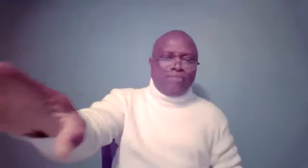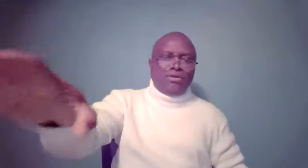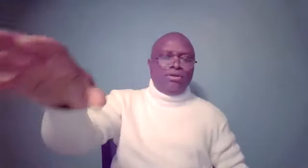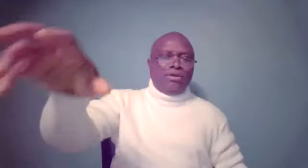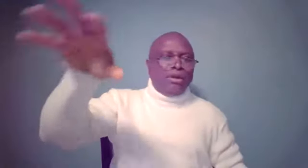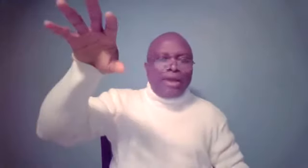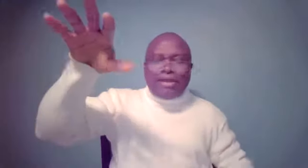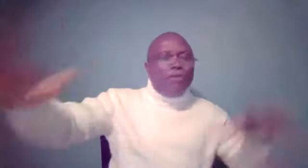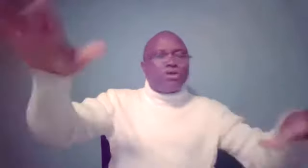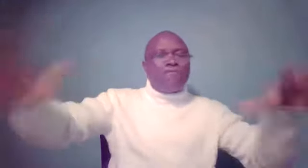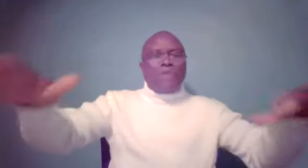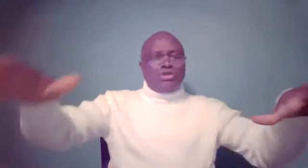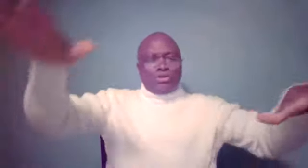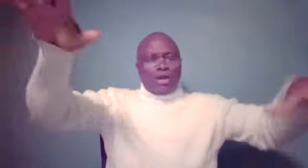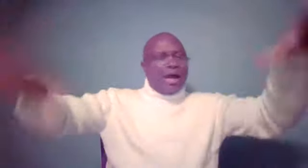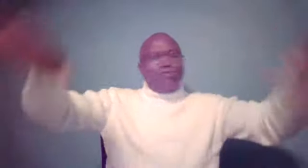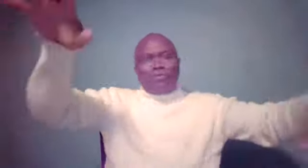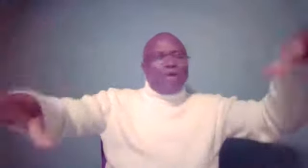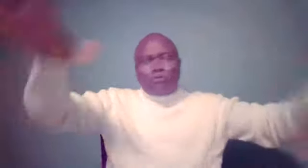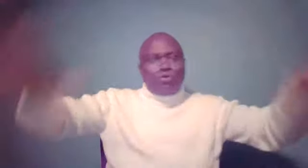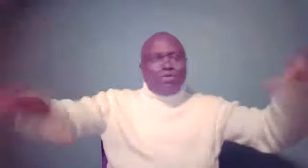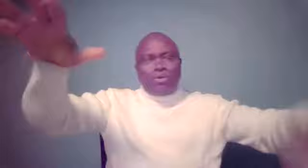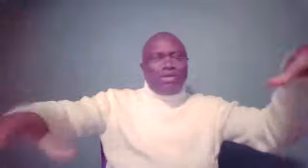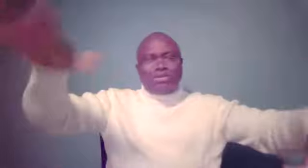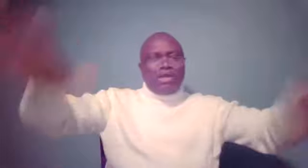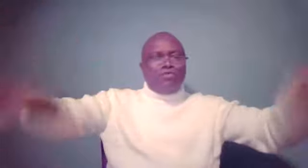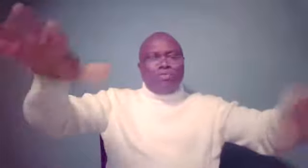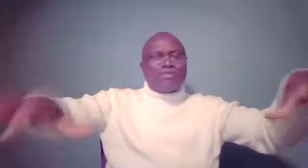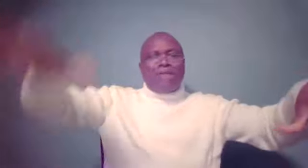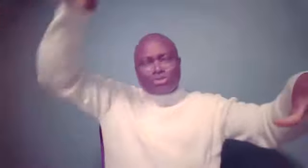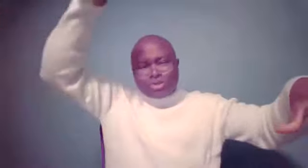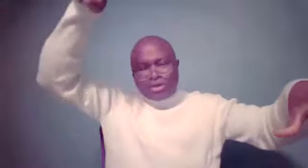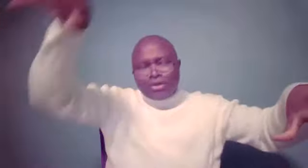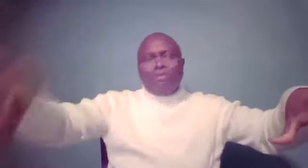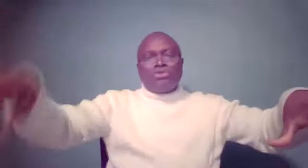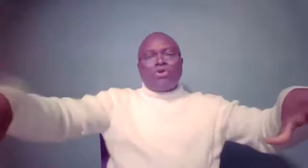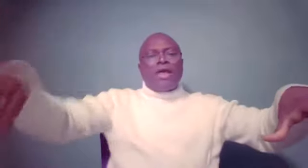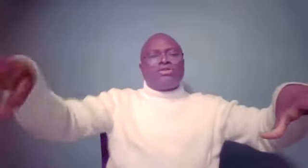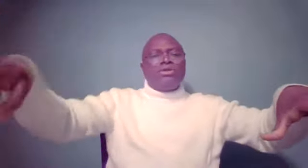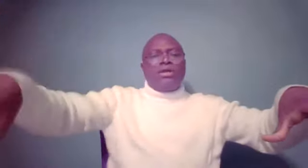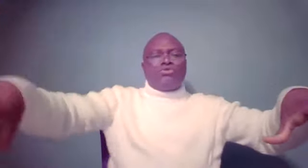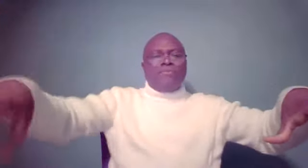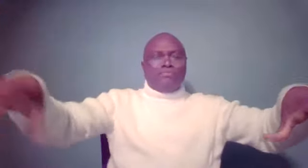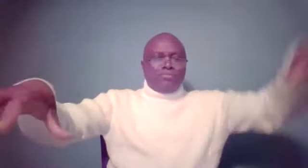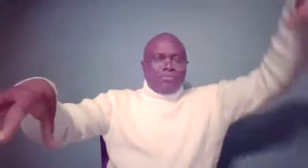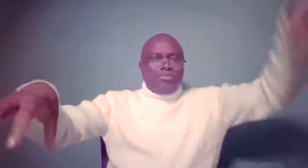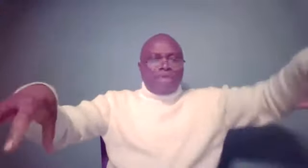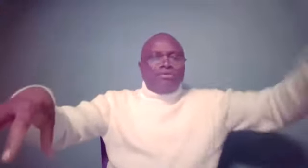him. And there was confirmation. After the matter of two or three with us, it shall ever be established. Saul had seen in a dream that